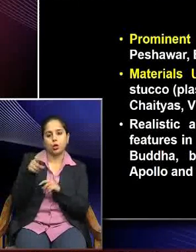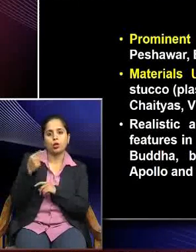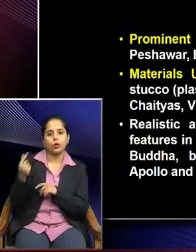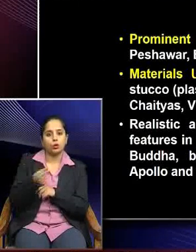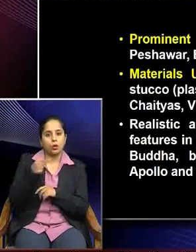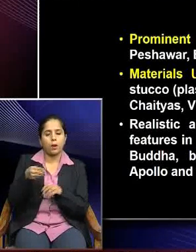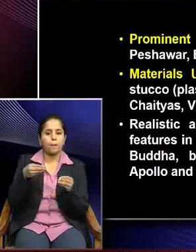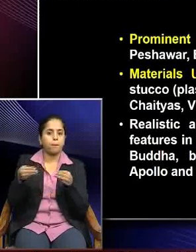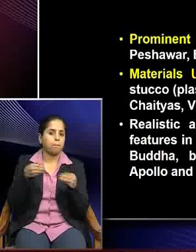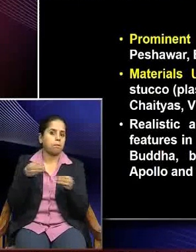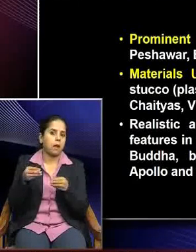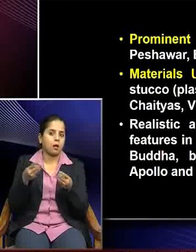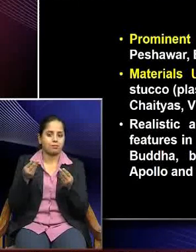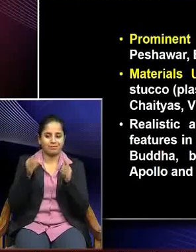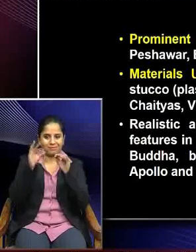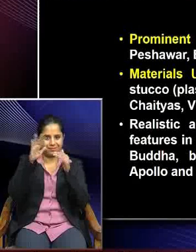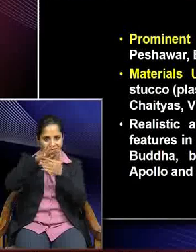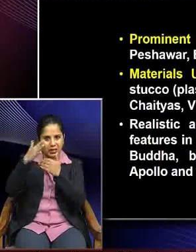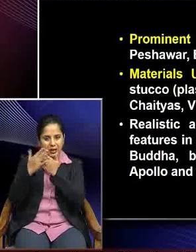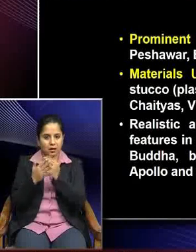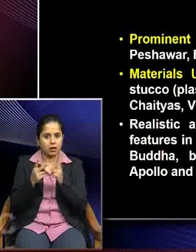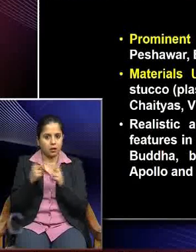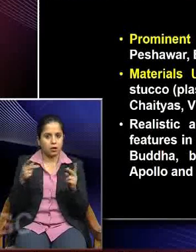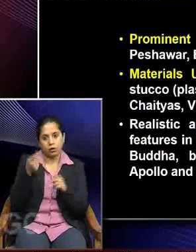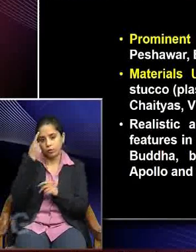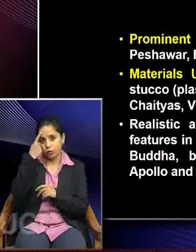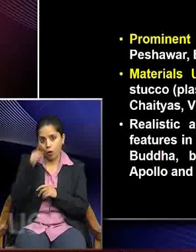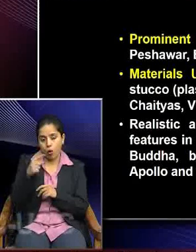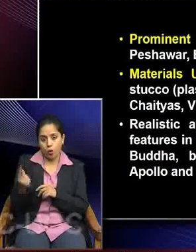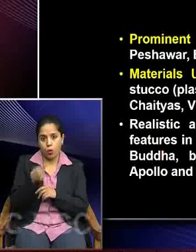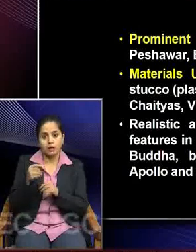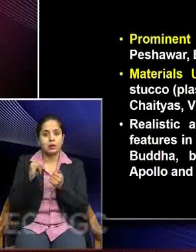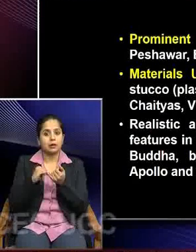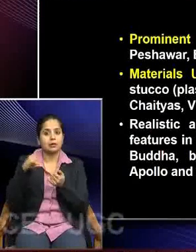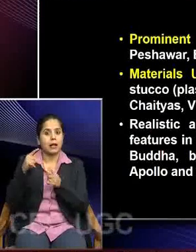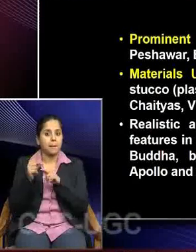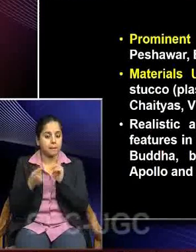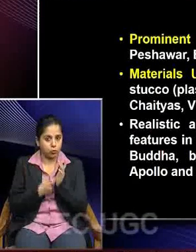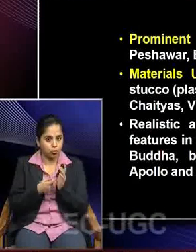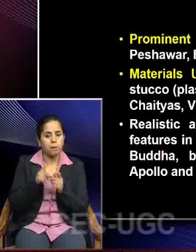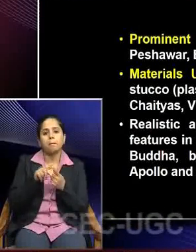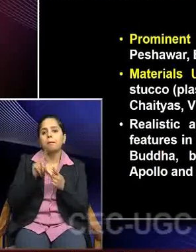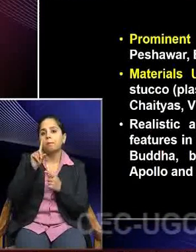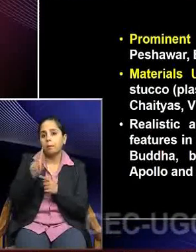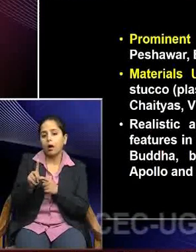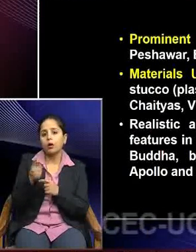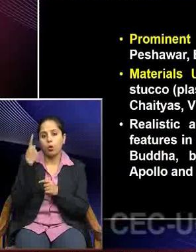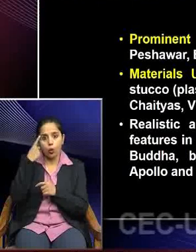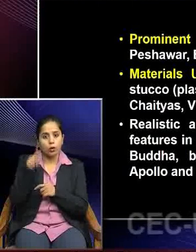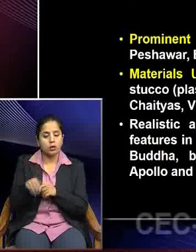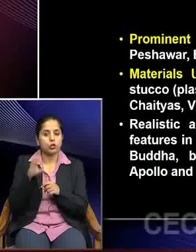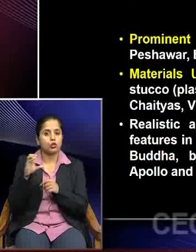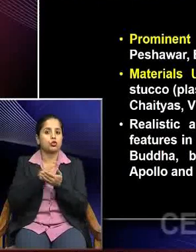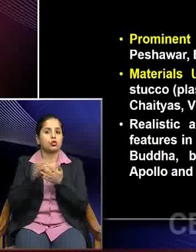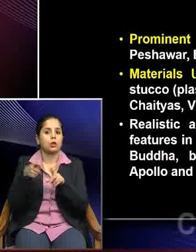plaster things not only for sculptures but also for Chaitiyas,